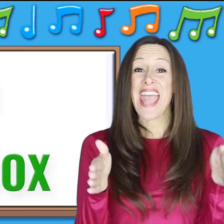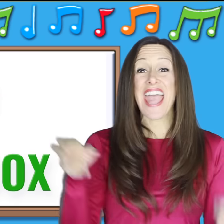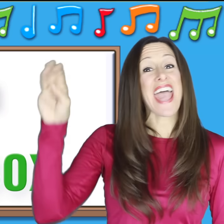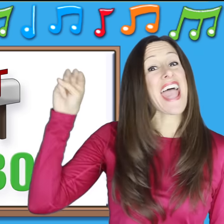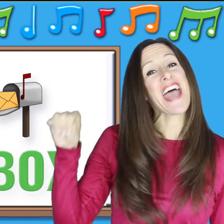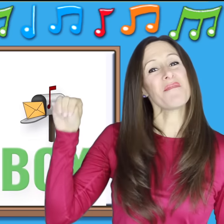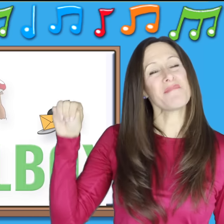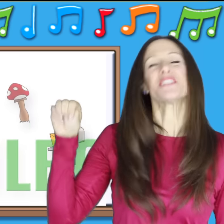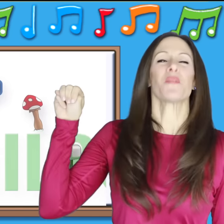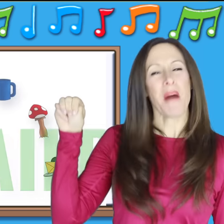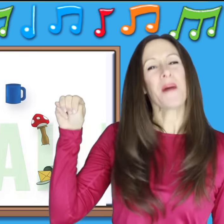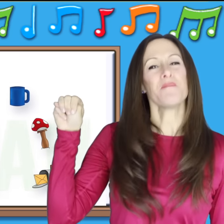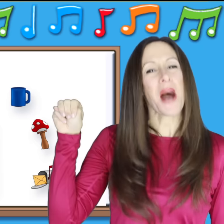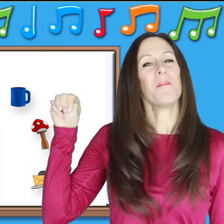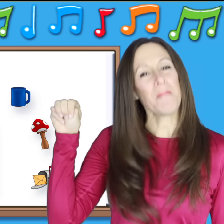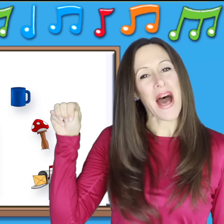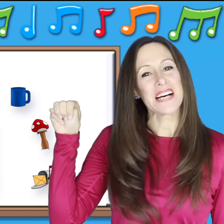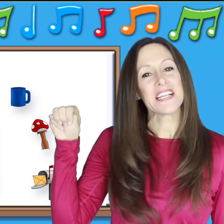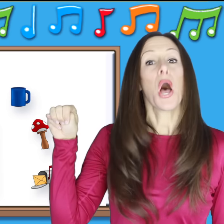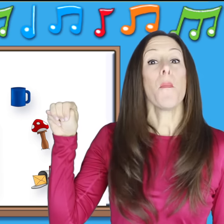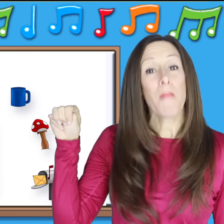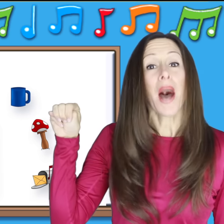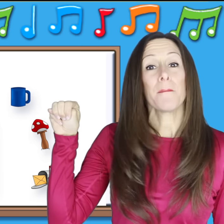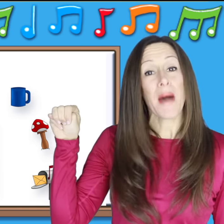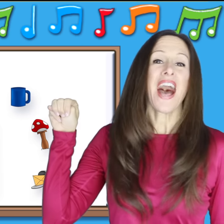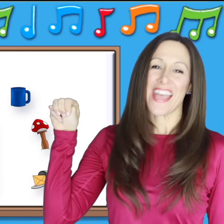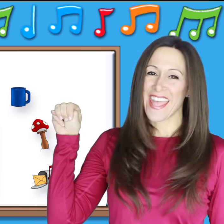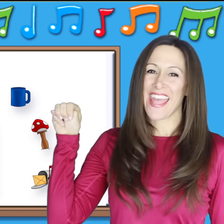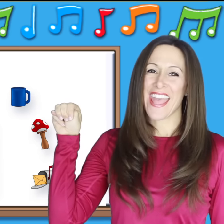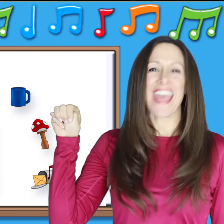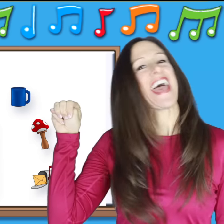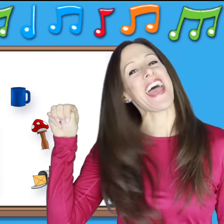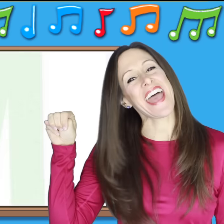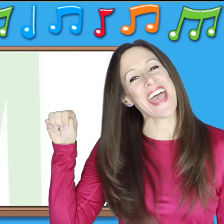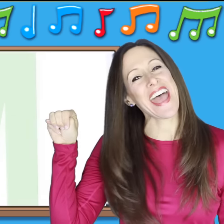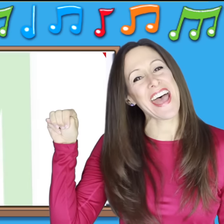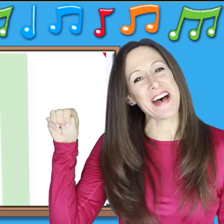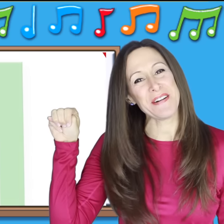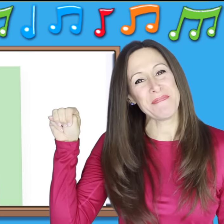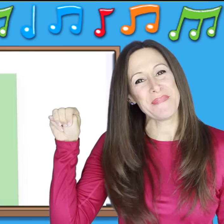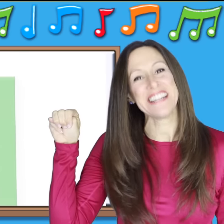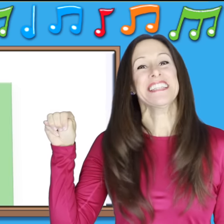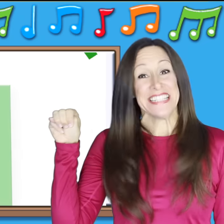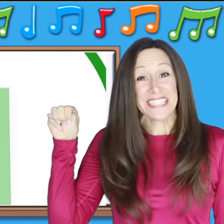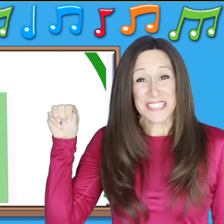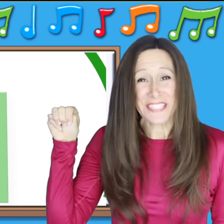is for m-m-m-m-m Good